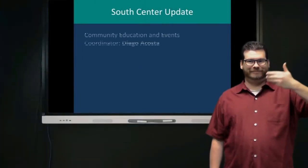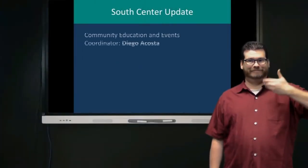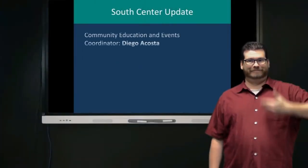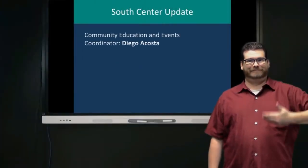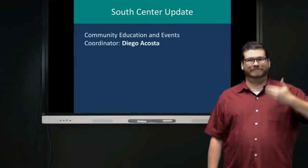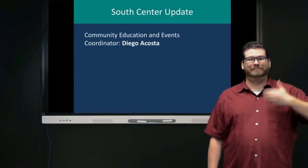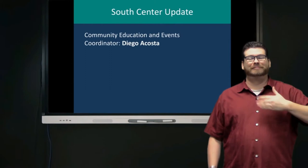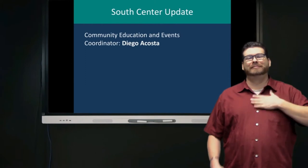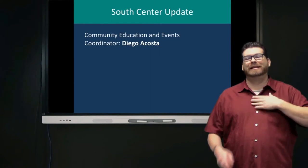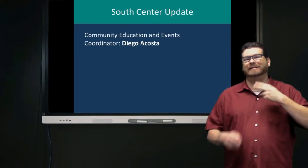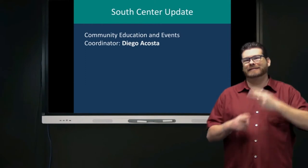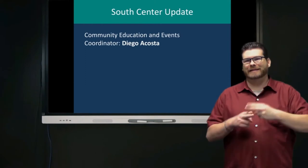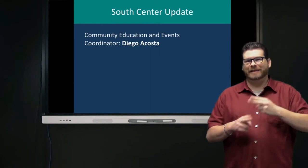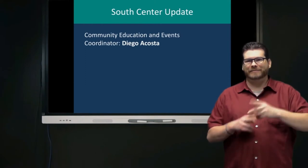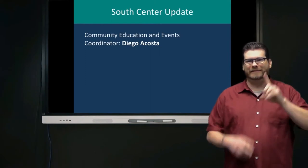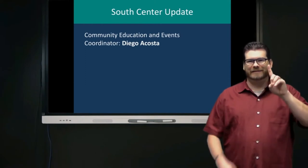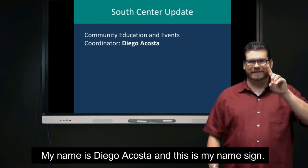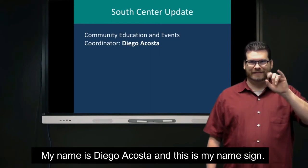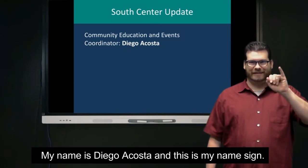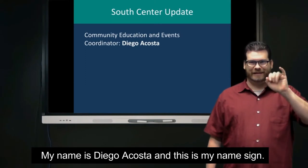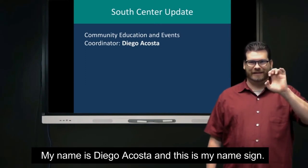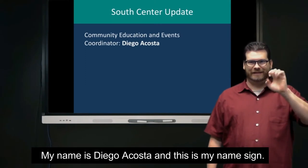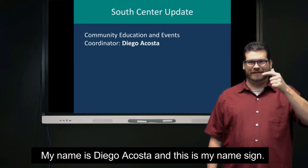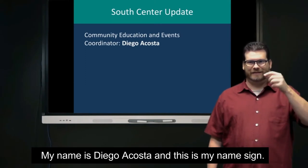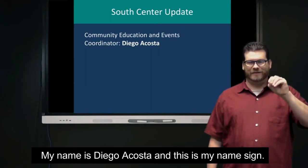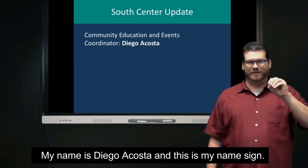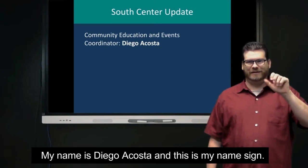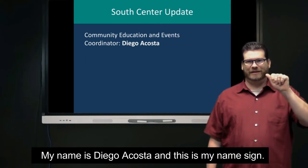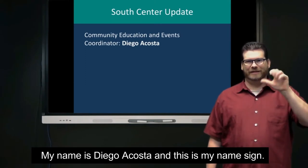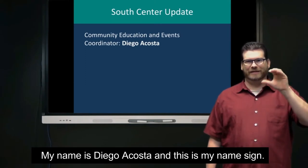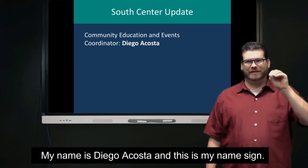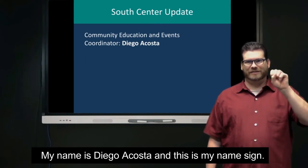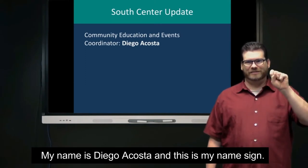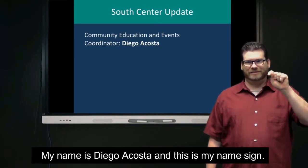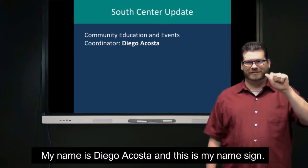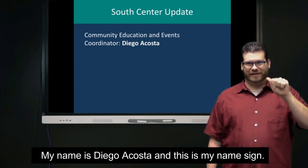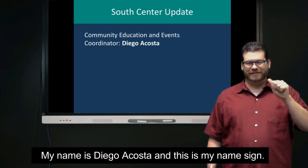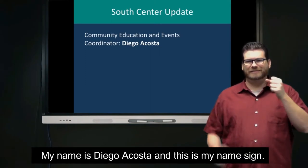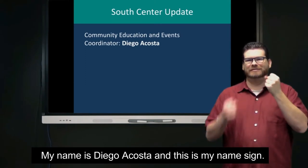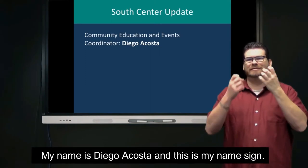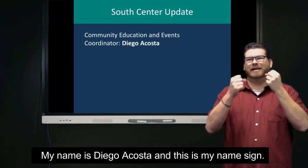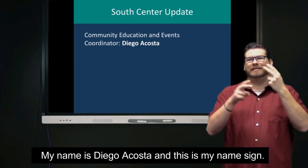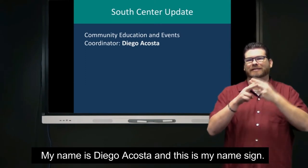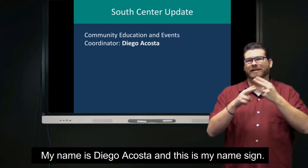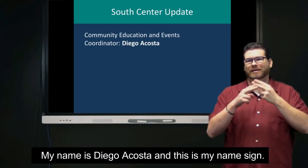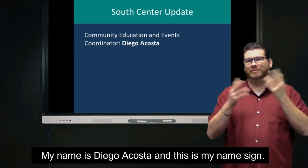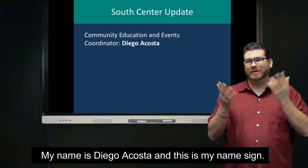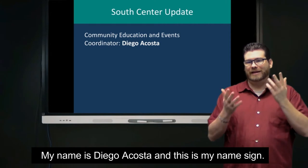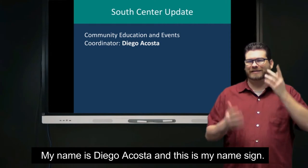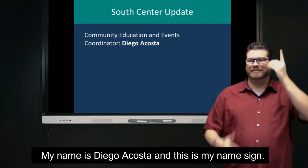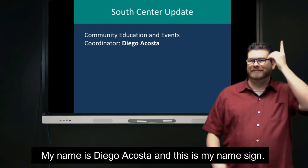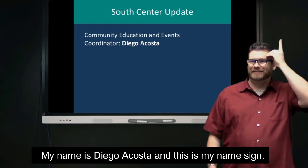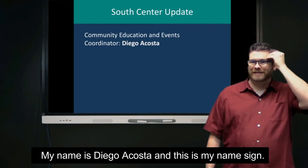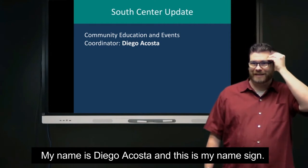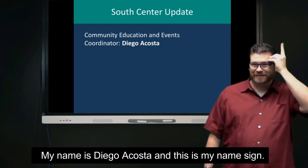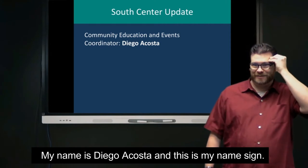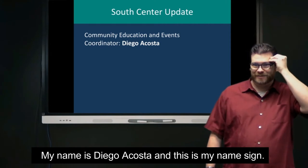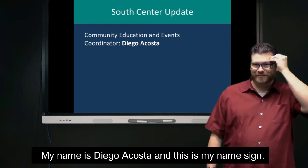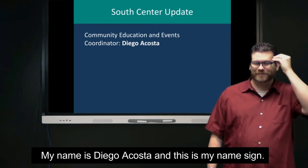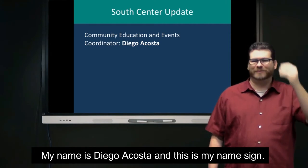Hello, my name is Diego Acosta, and my sign name is on my